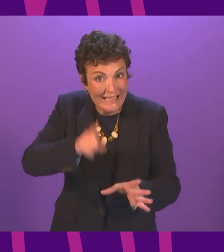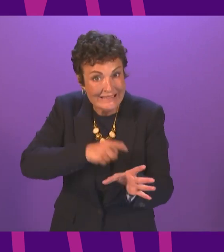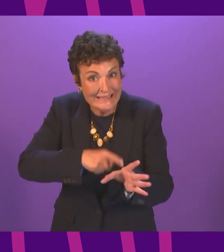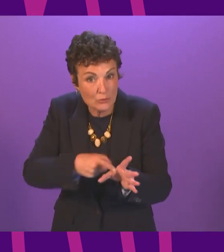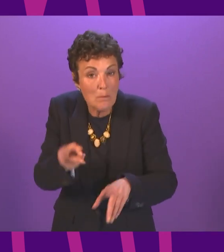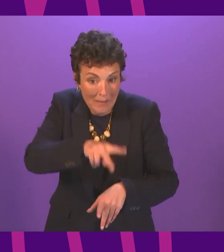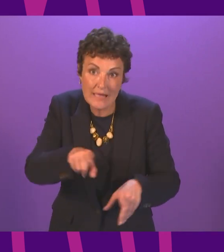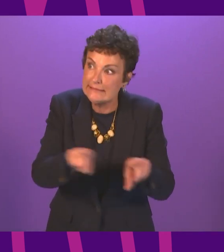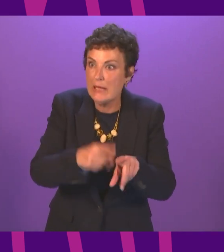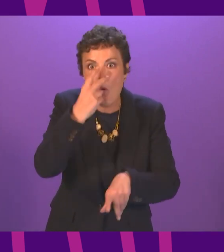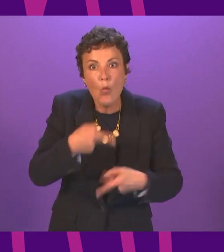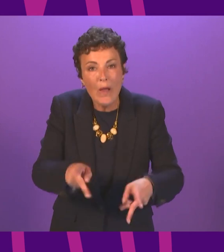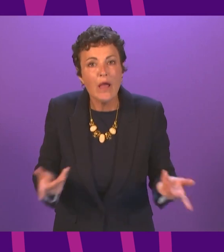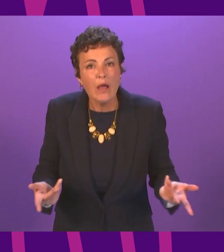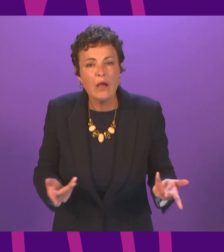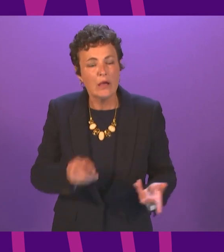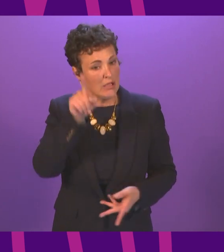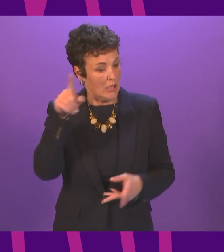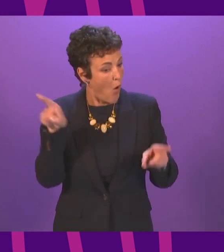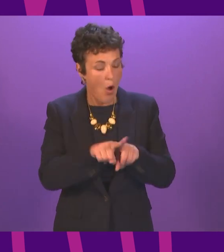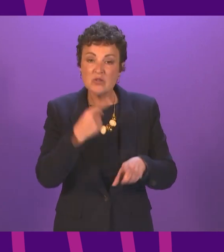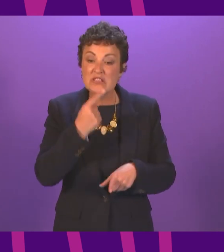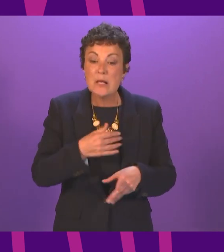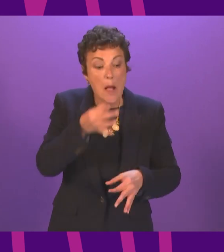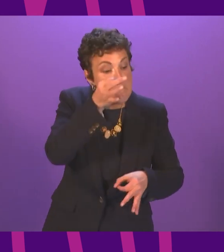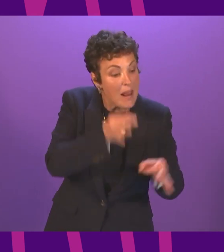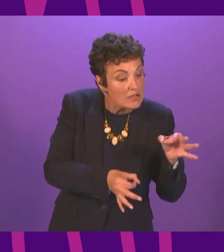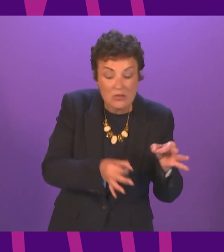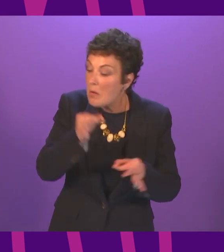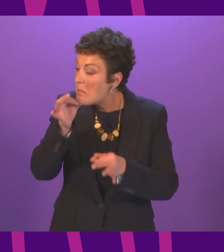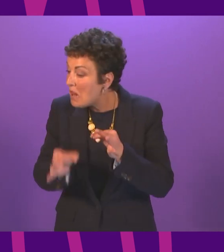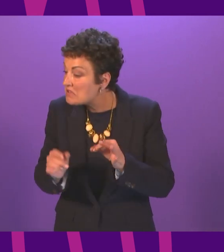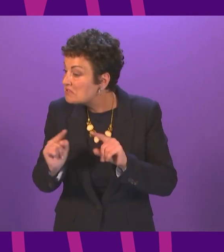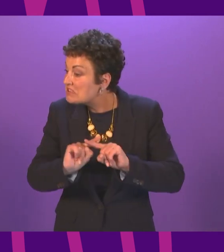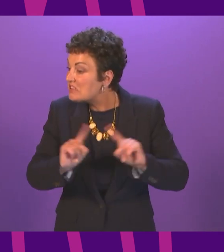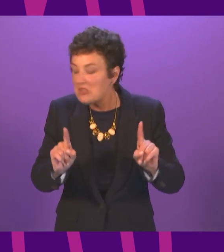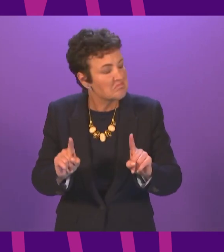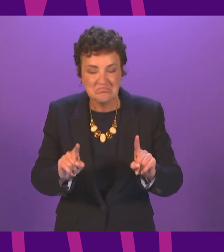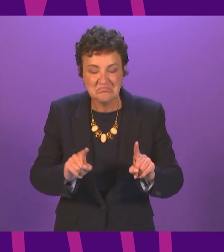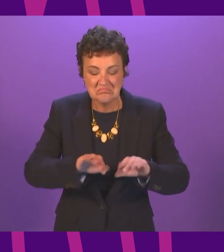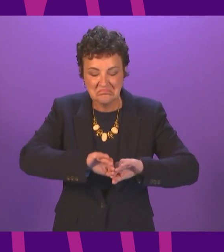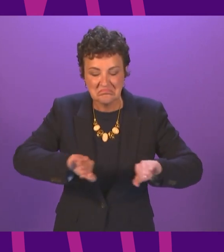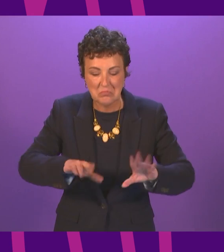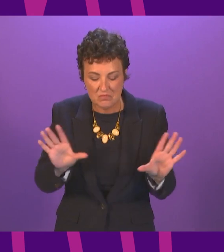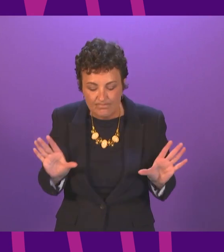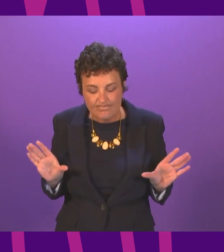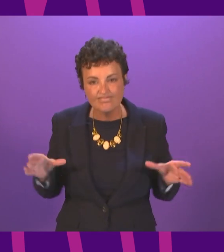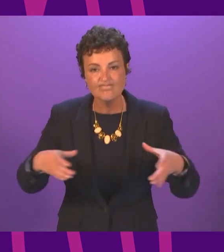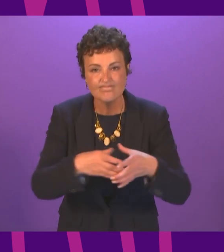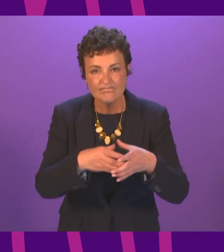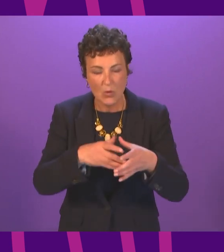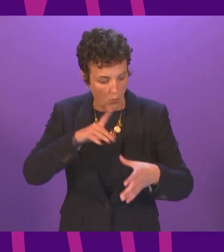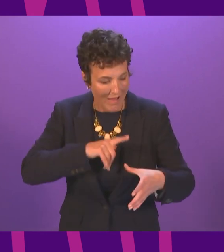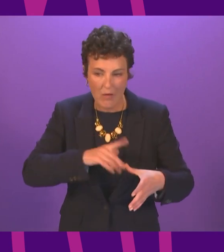he's going to put political differences aside to focus a national effort on the remobilisation